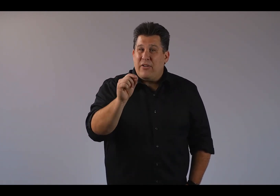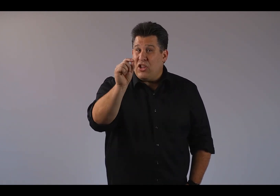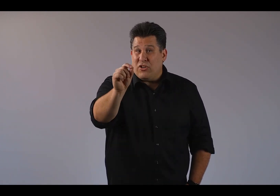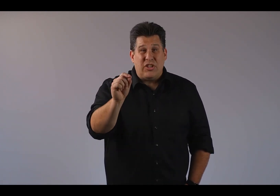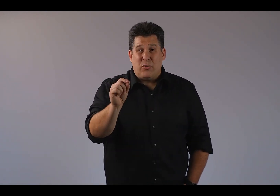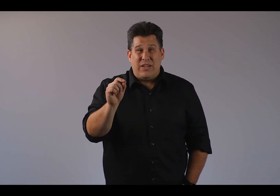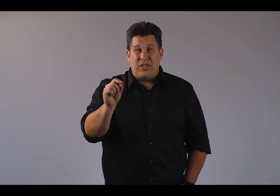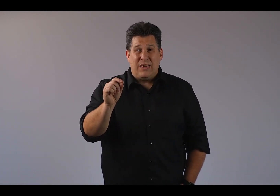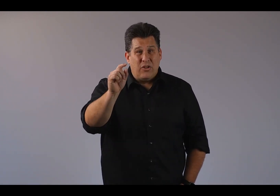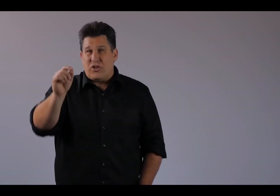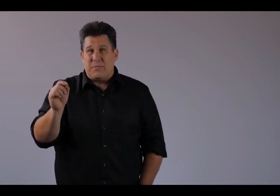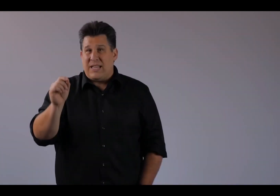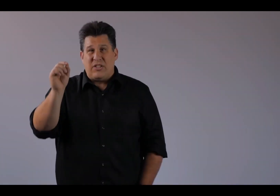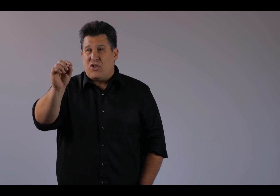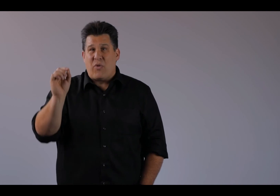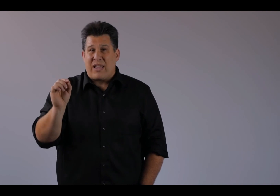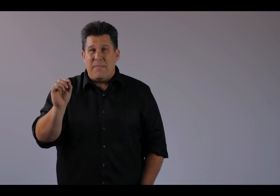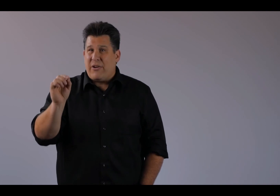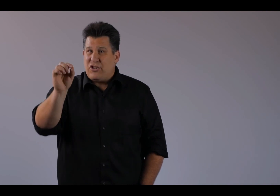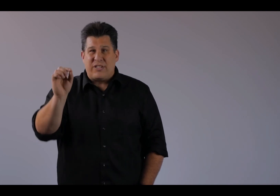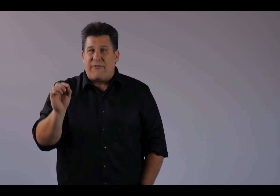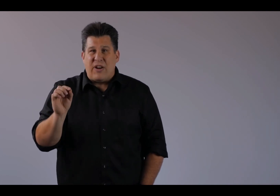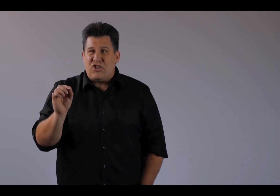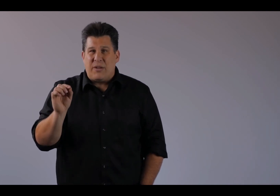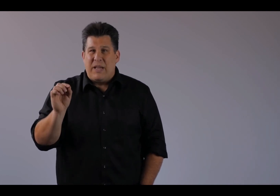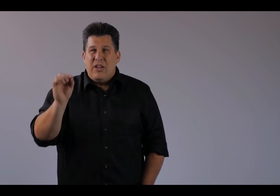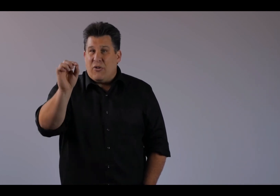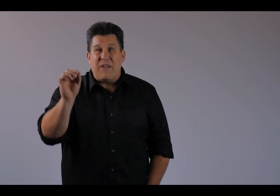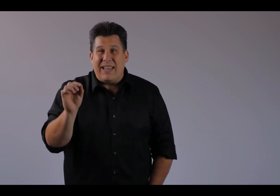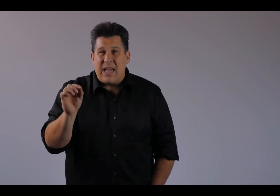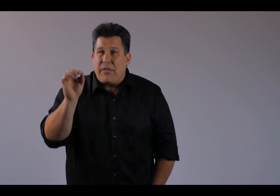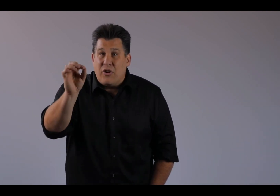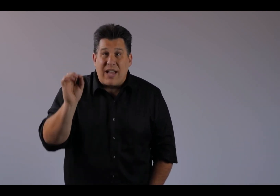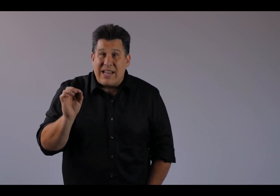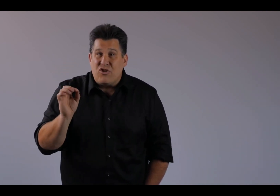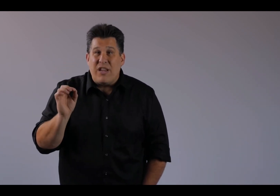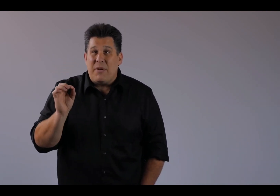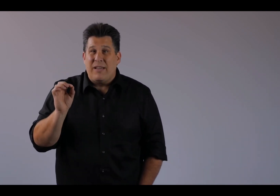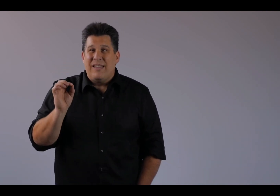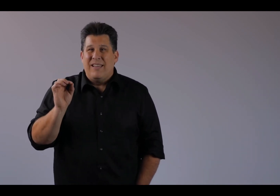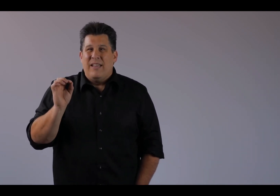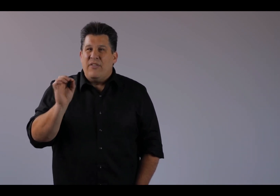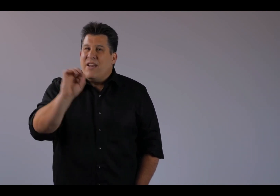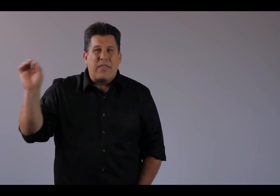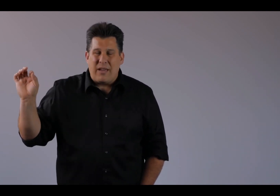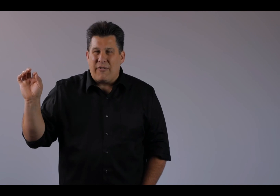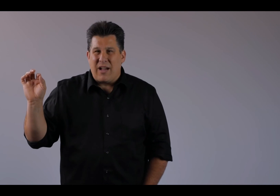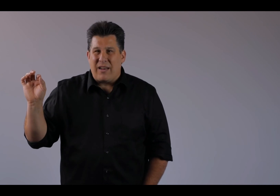that your situation, your circumstances, your rocky marriage, your tough friendship, your failing health, your dying dream, they're nothing for God